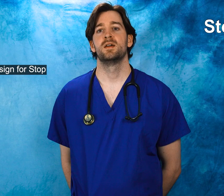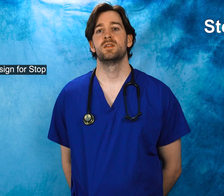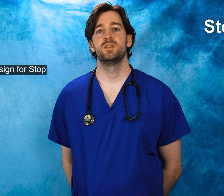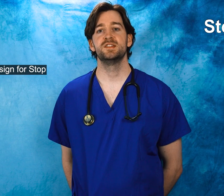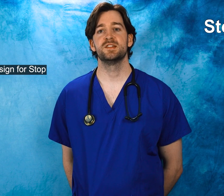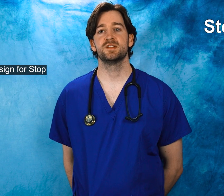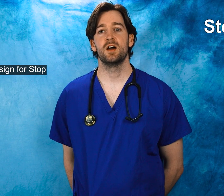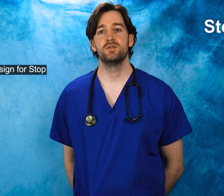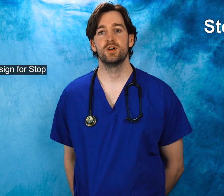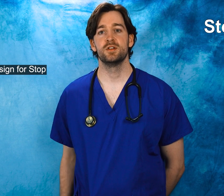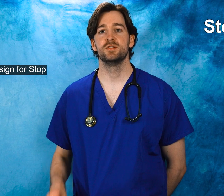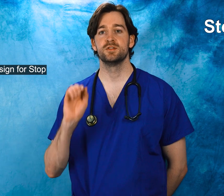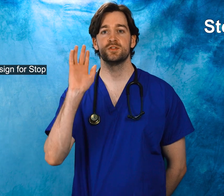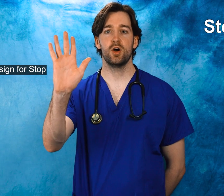This is the sign for stop.